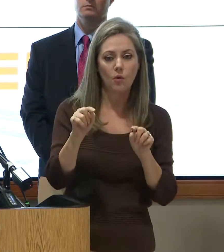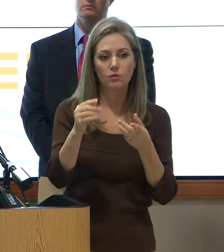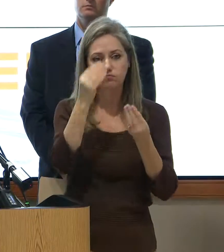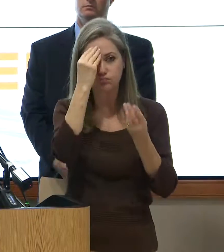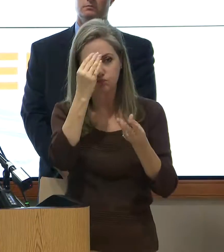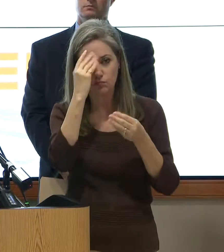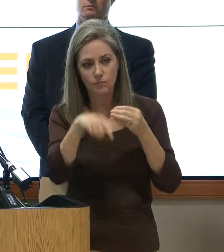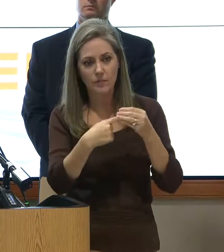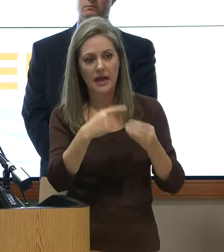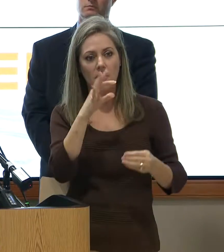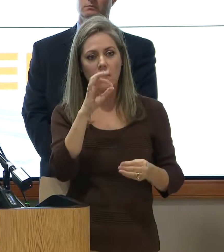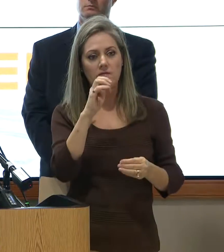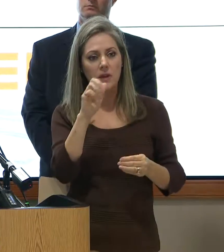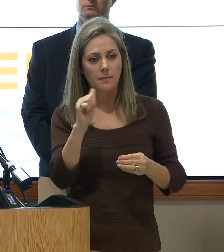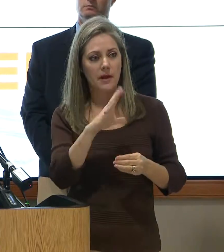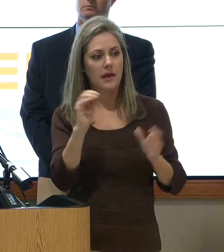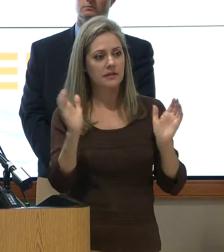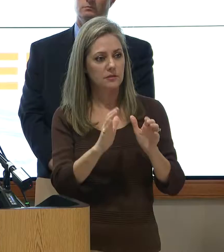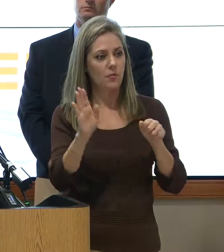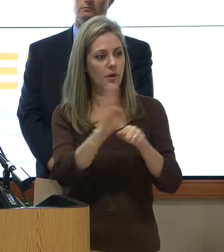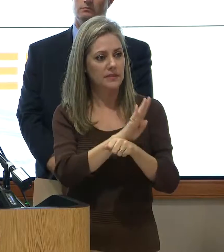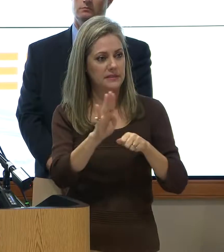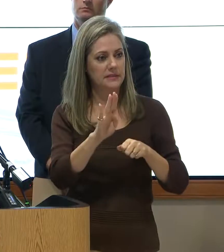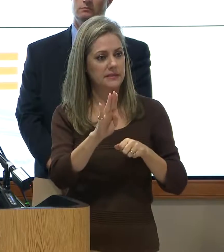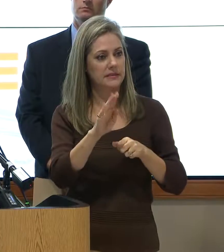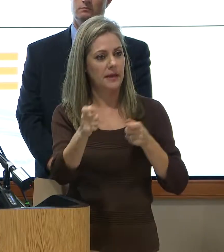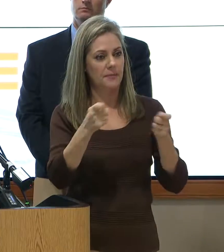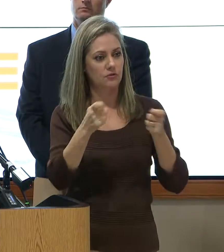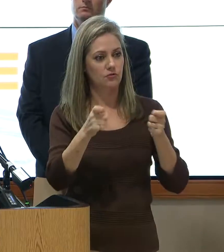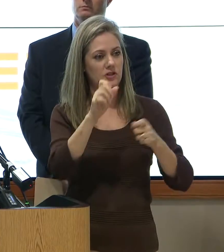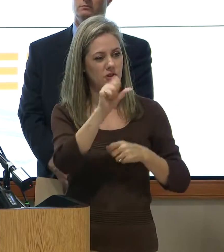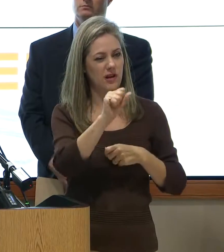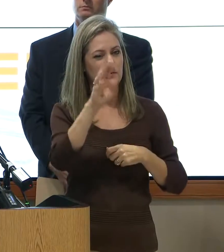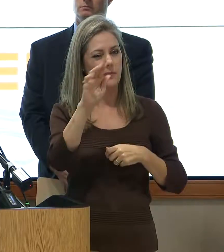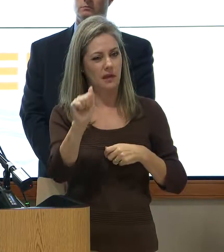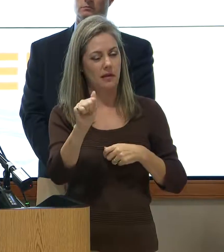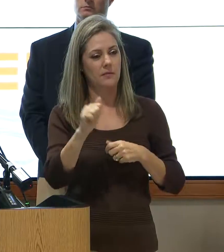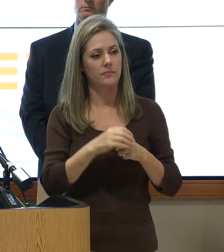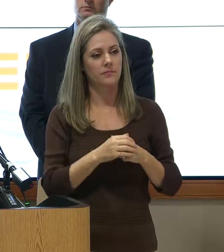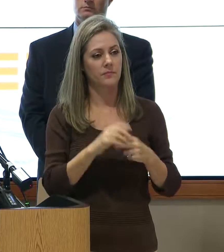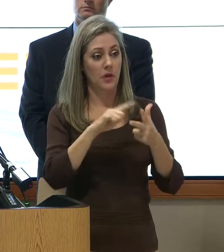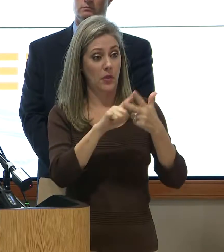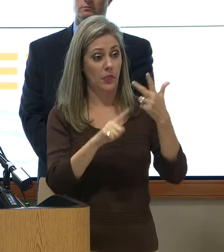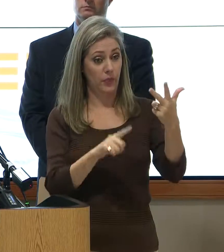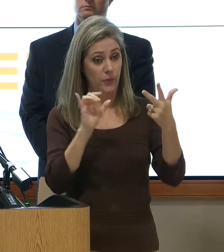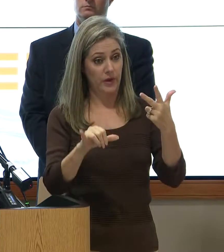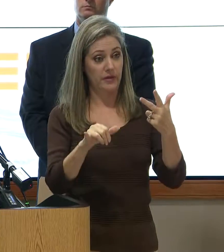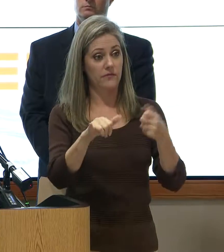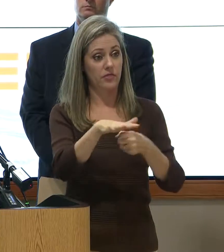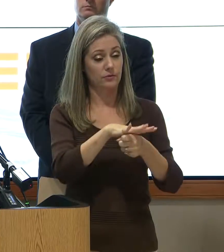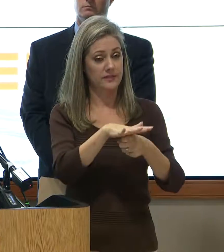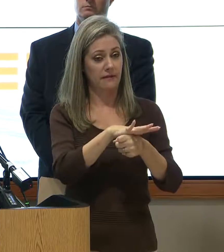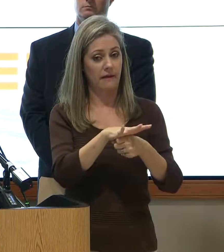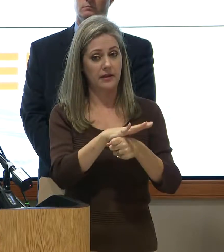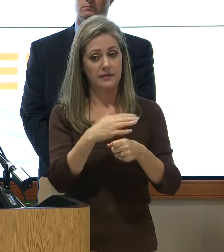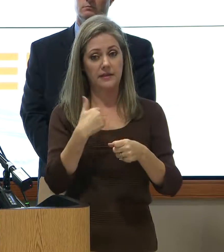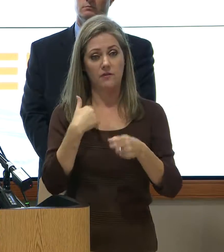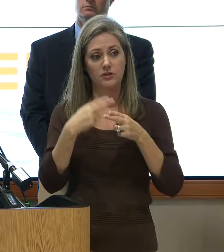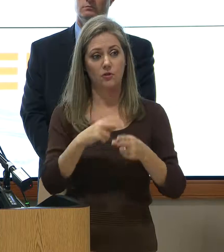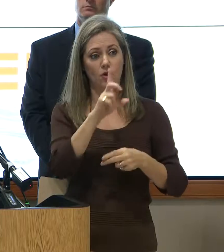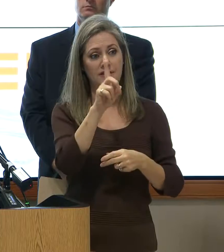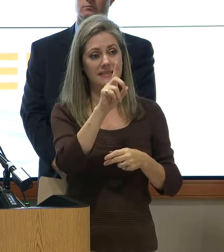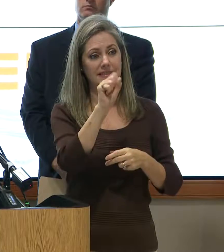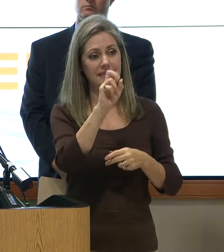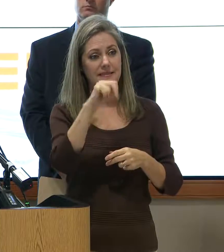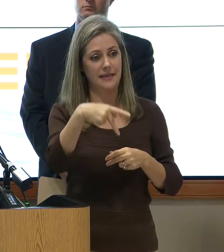about FEMA and Small Business Administration. In addition, three of those sites have what we call DSNAP